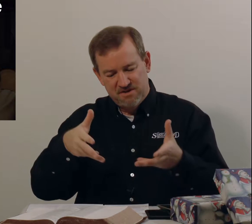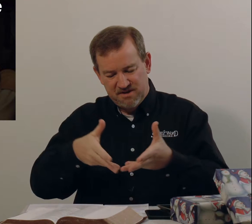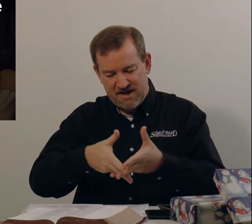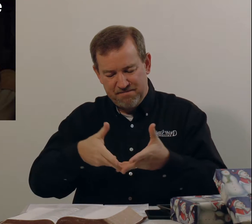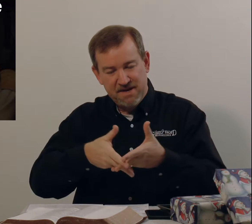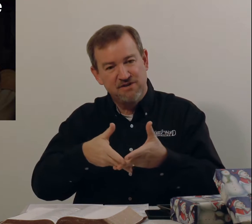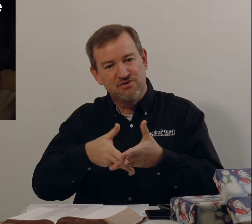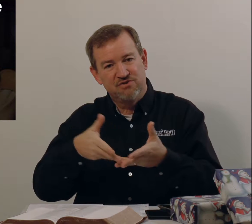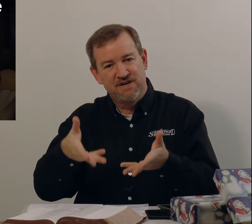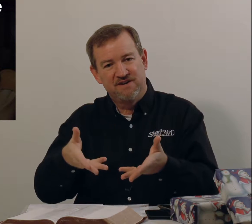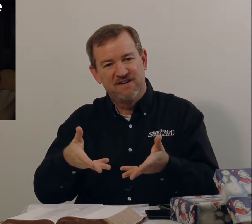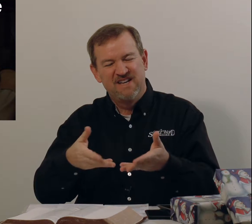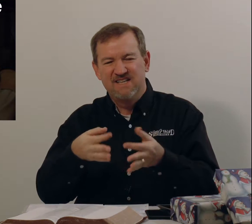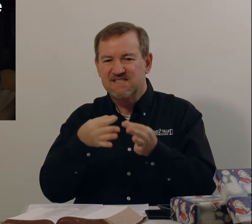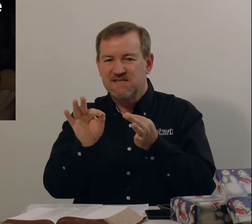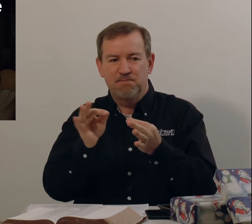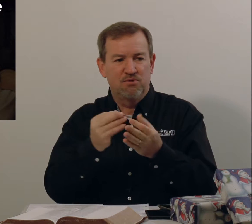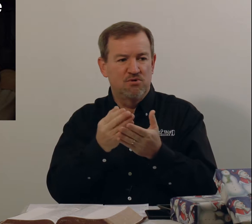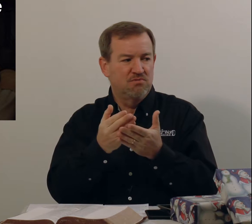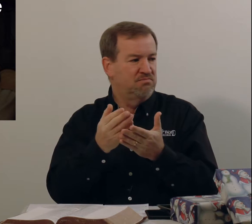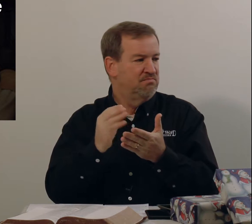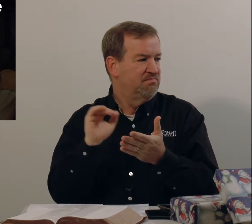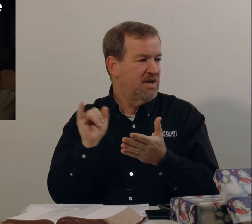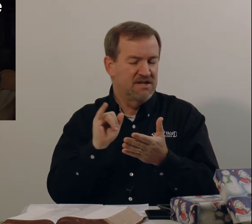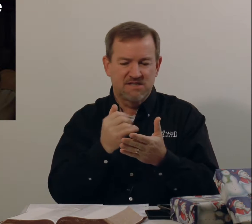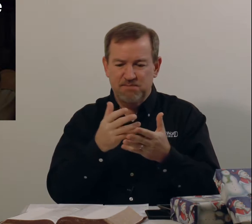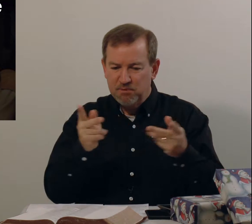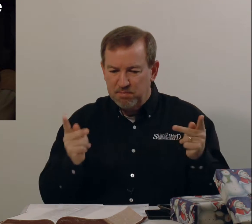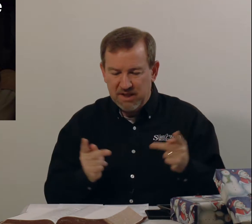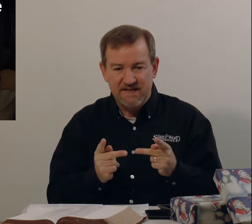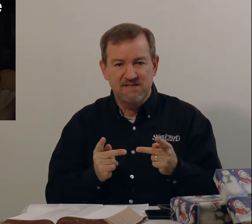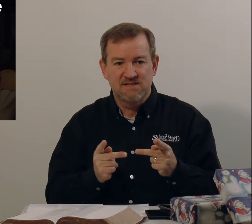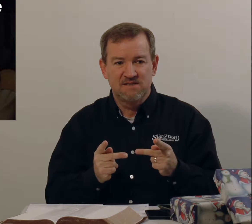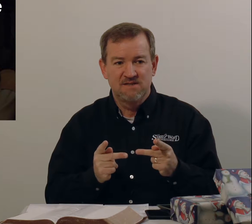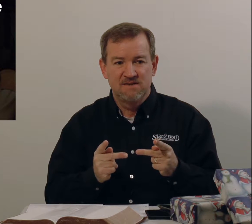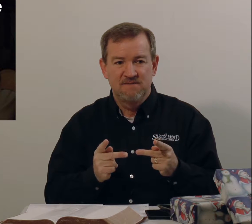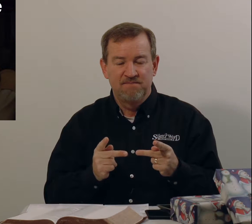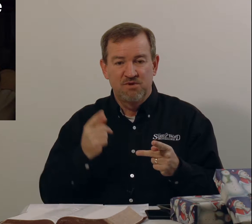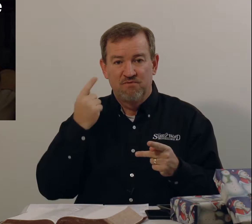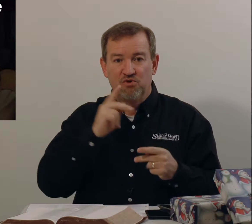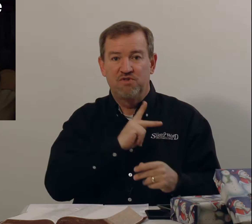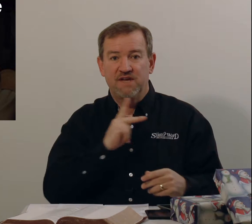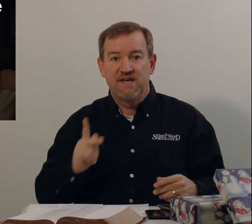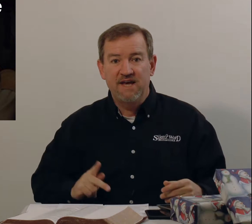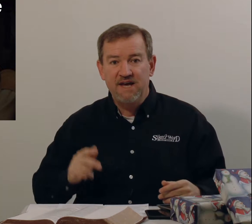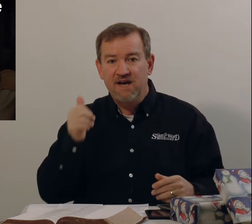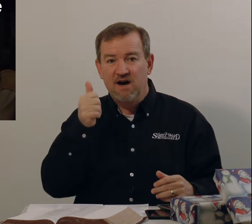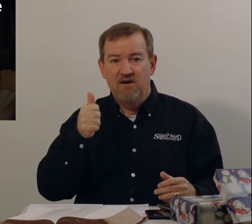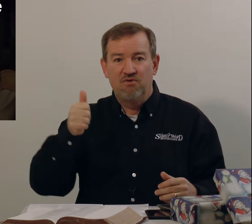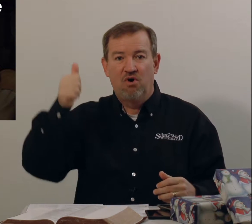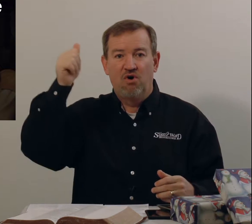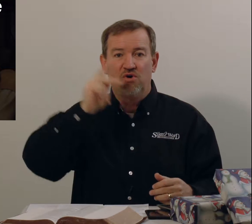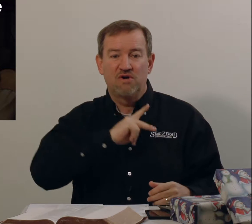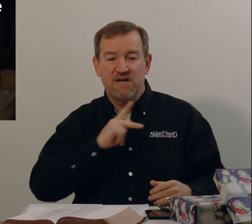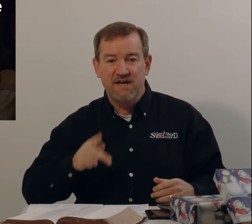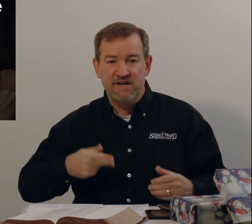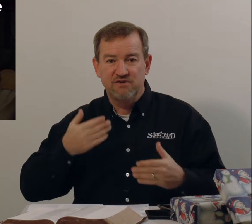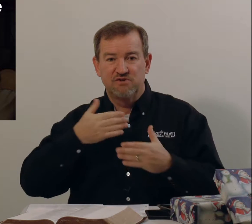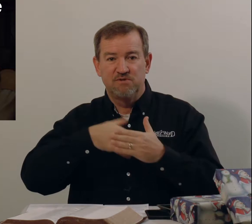that manger there. Simple, a simple place for the King of all Kings to be